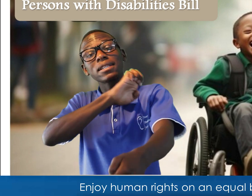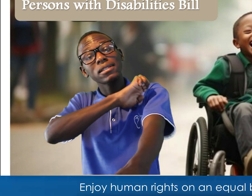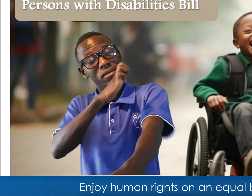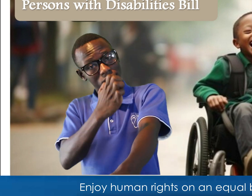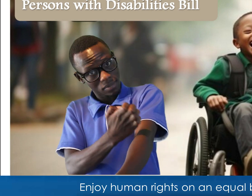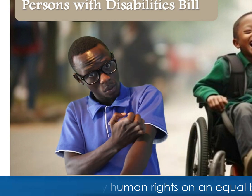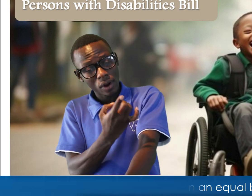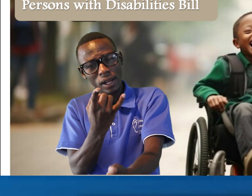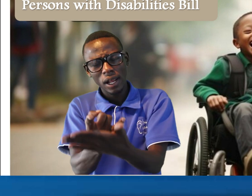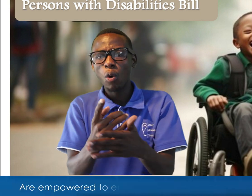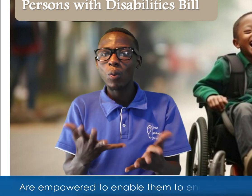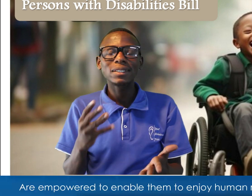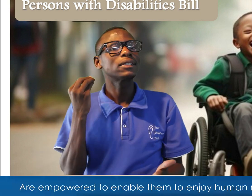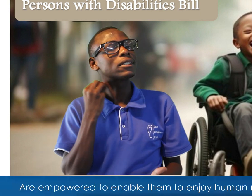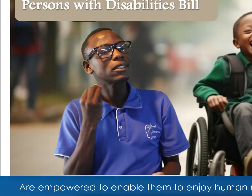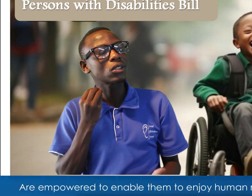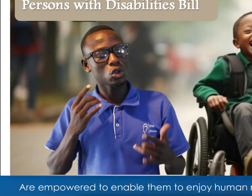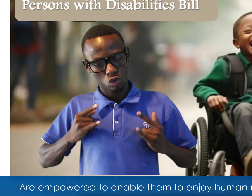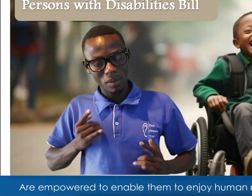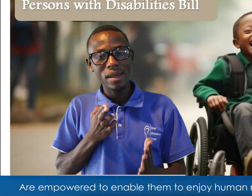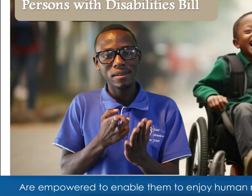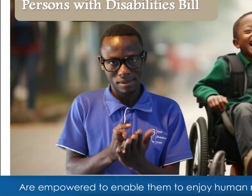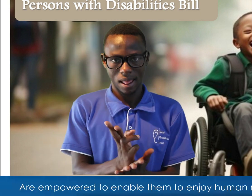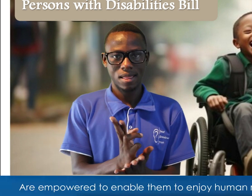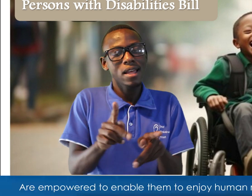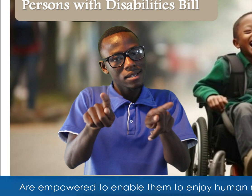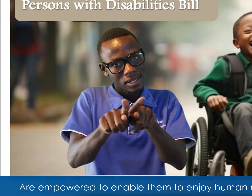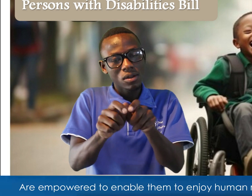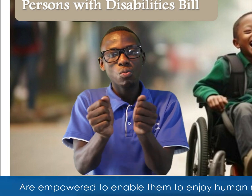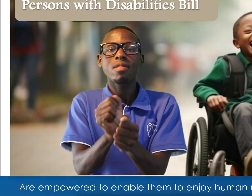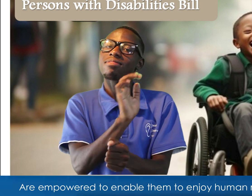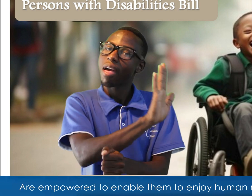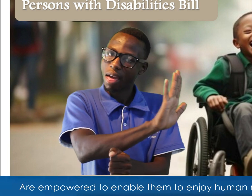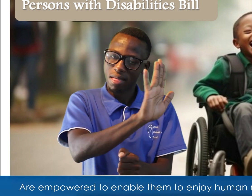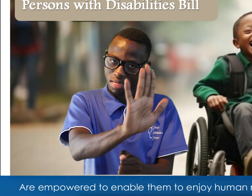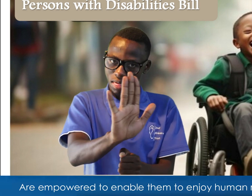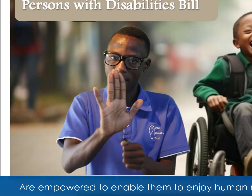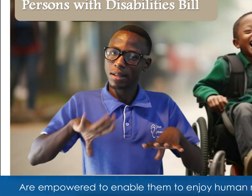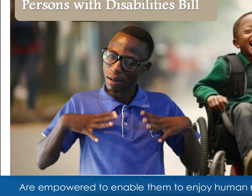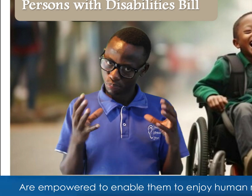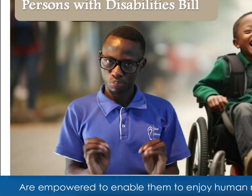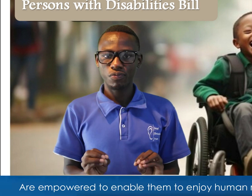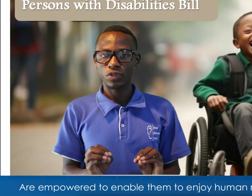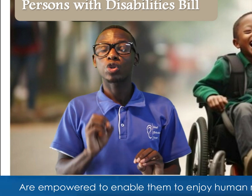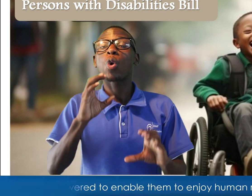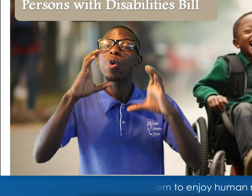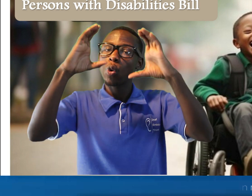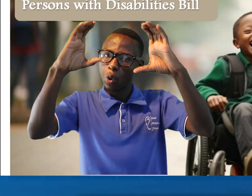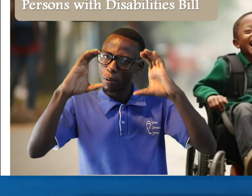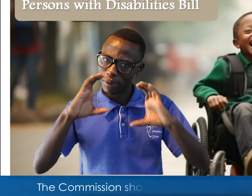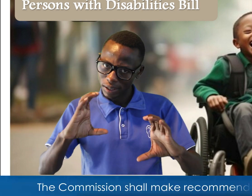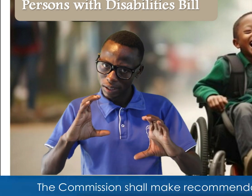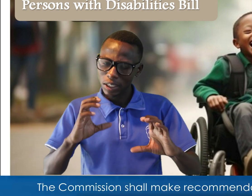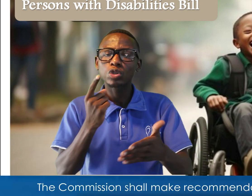equal basis with others are empowered to enable them to enjoy human rights on an equal basis with